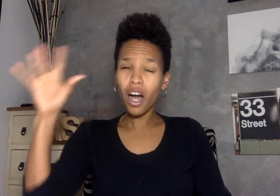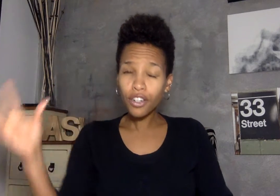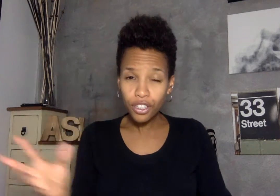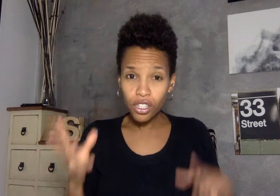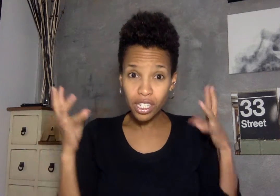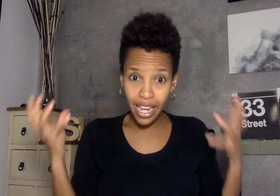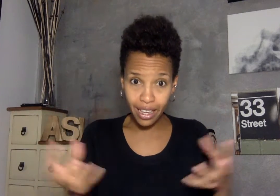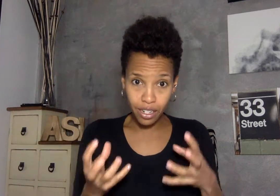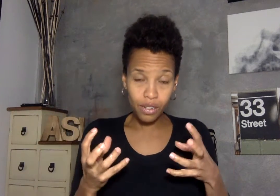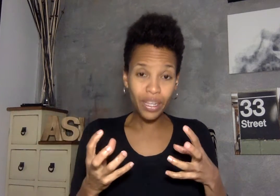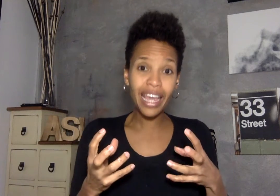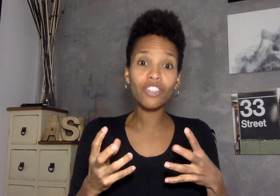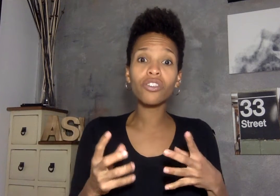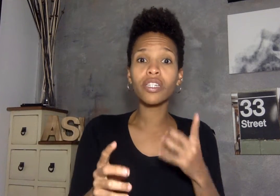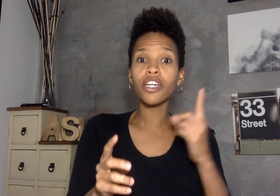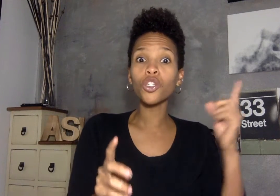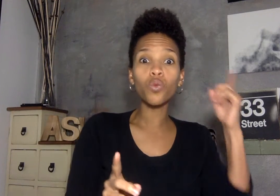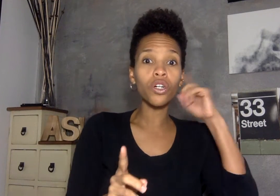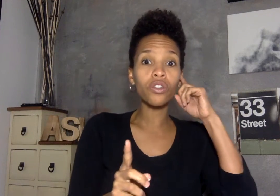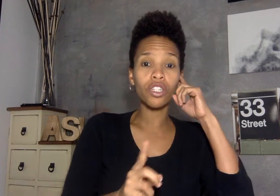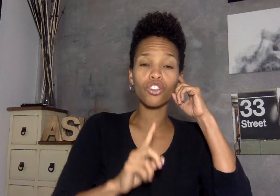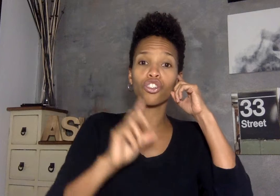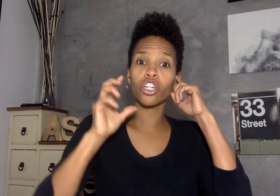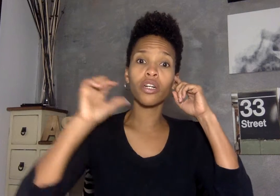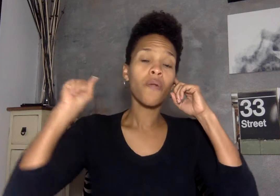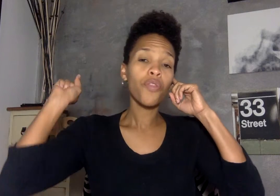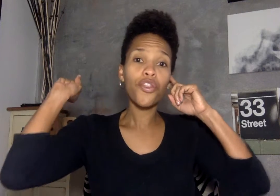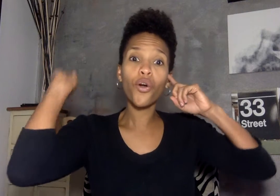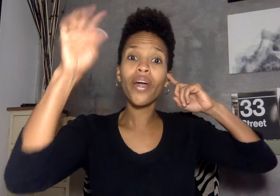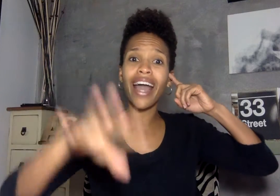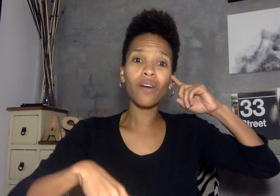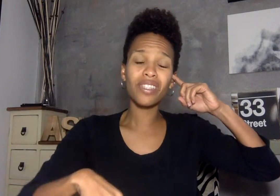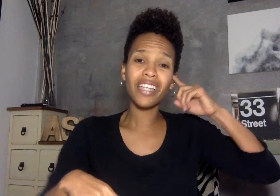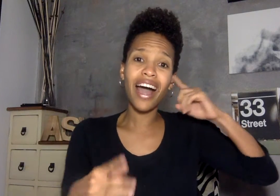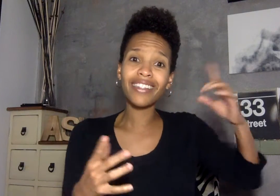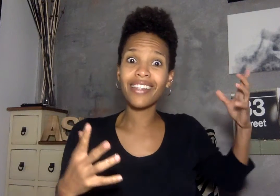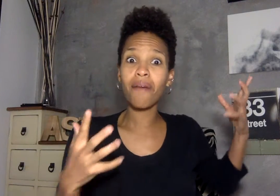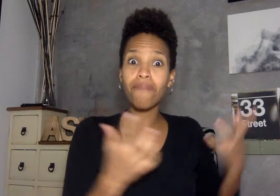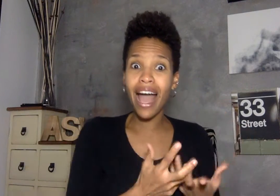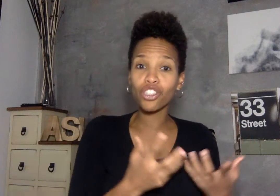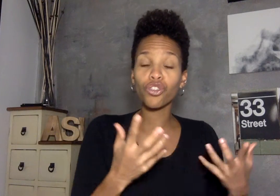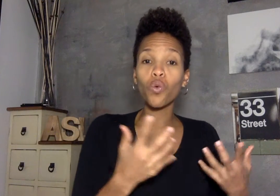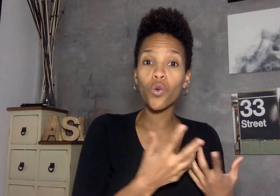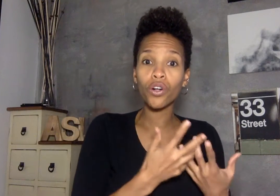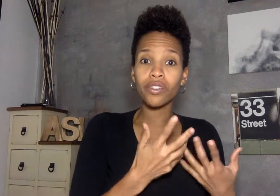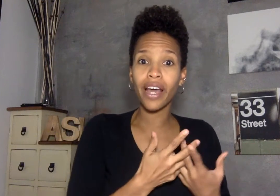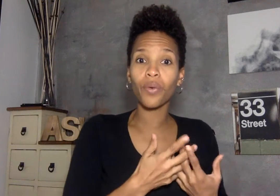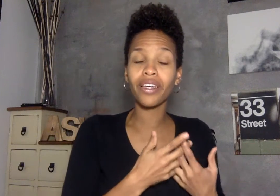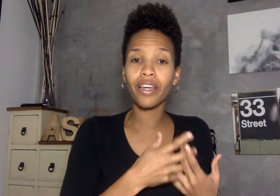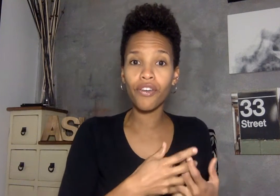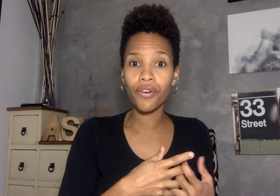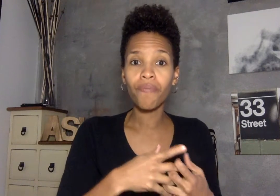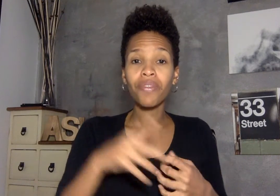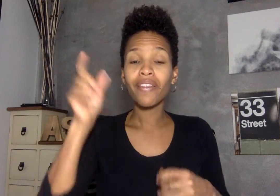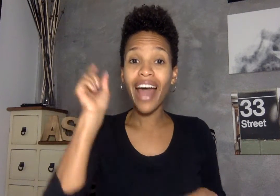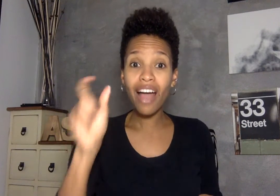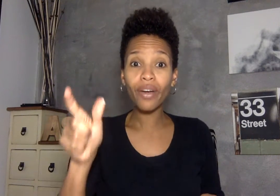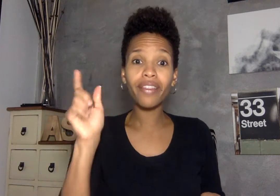understand we can't just hear words and just start throwing out signs that match the words that we hear that right